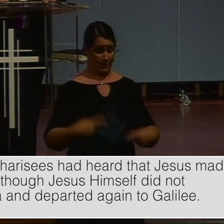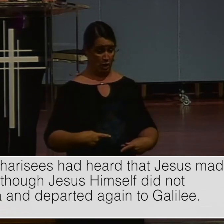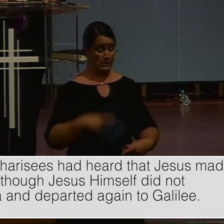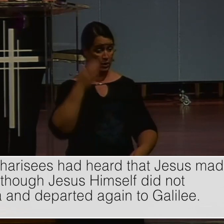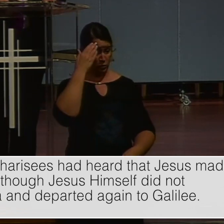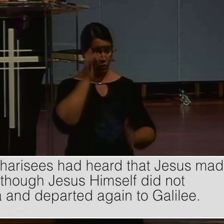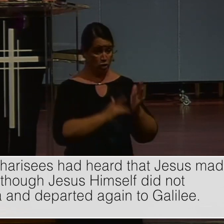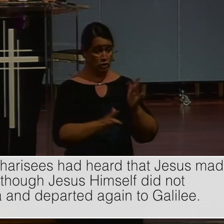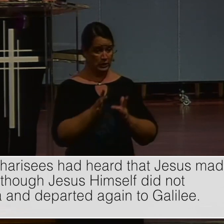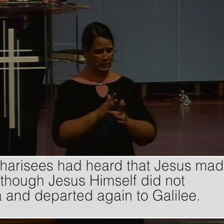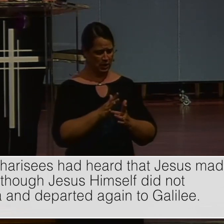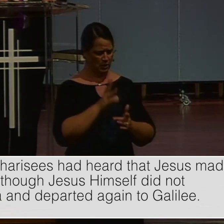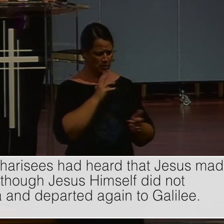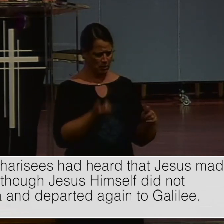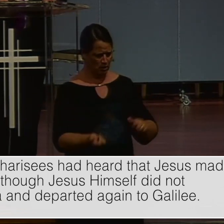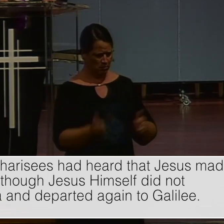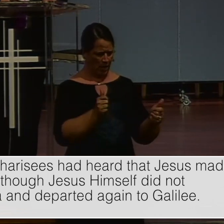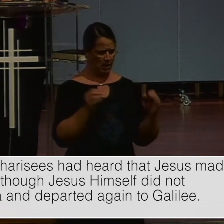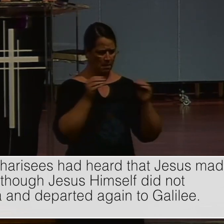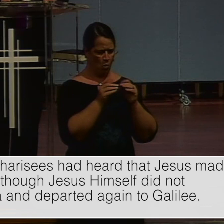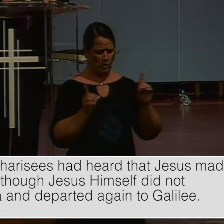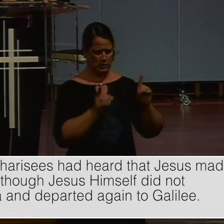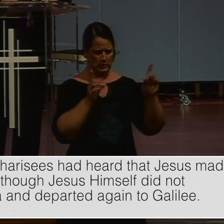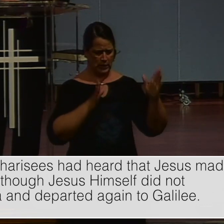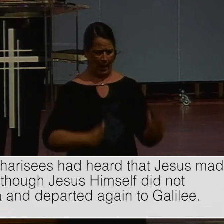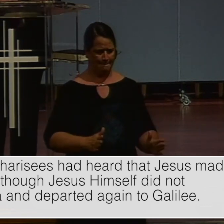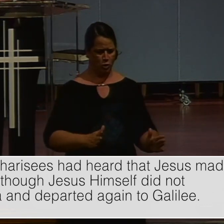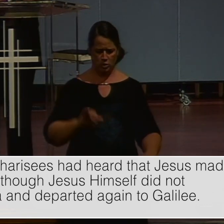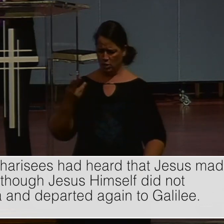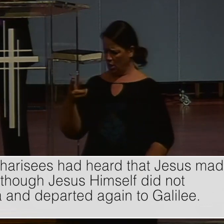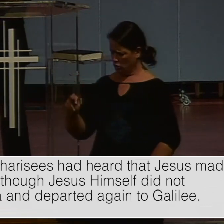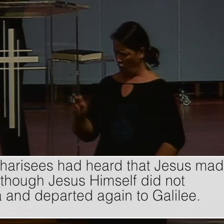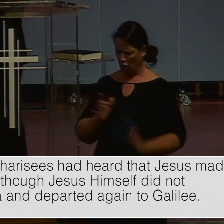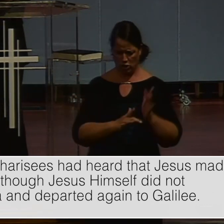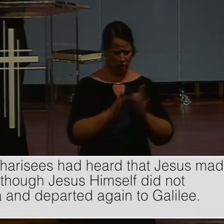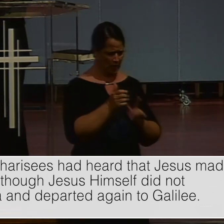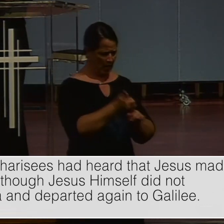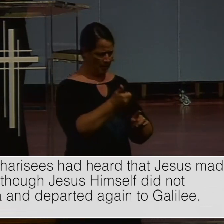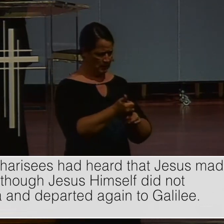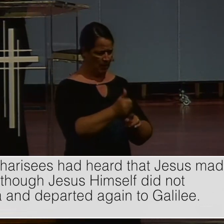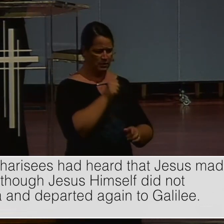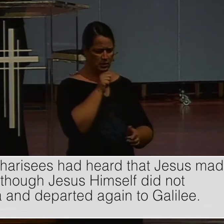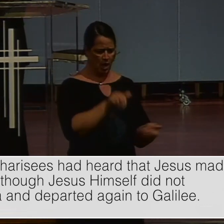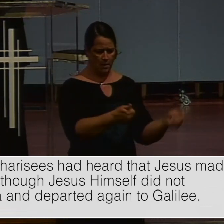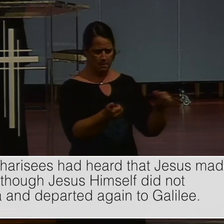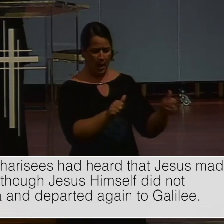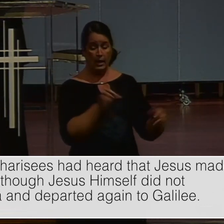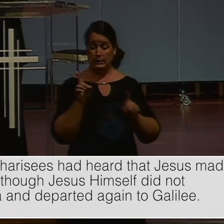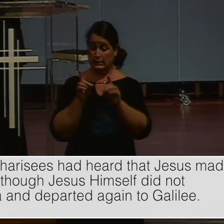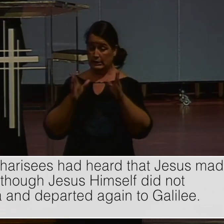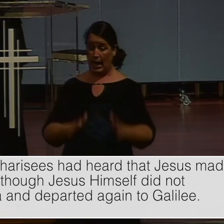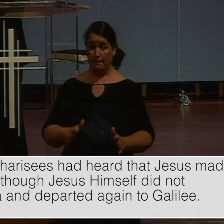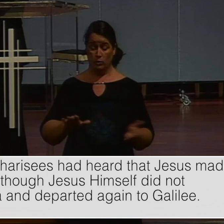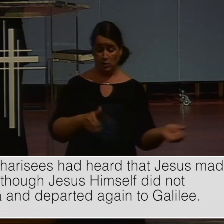made and baptized more disciples than John, though Jesus himself did not baptize, but his disciples. In other words, they did